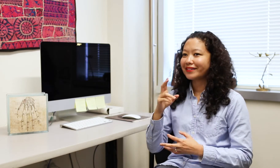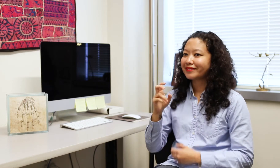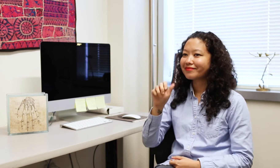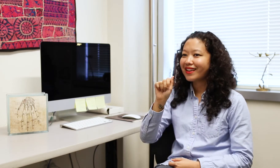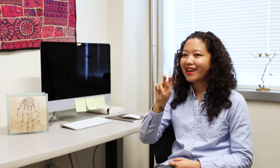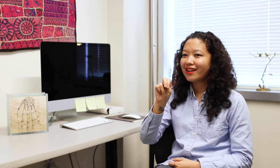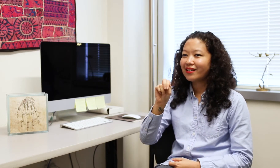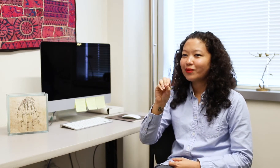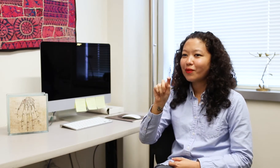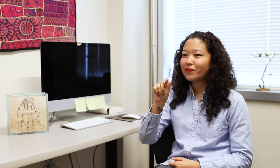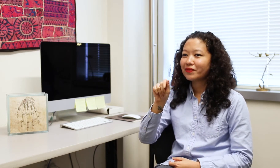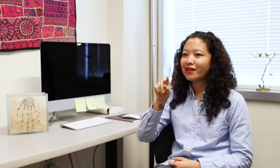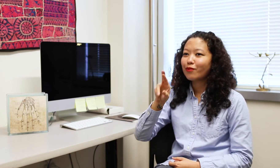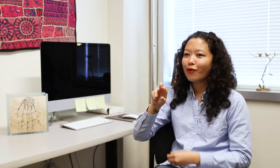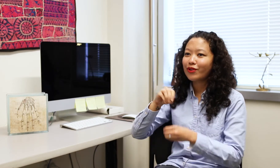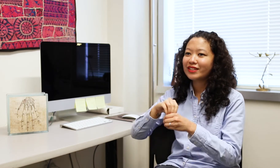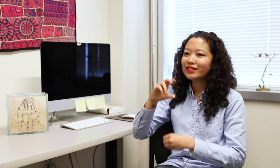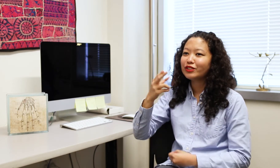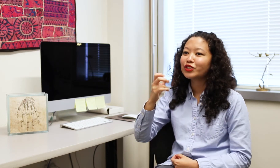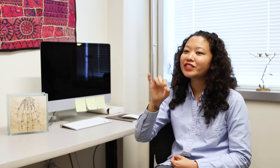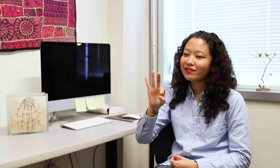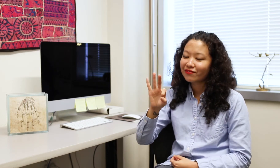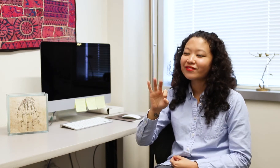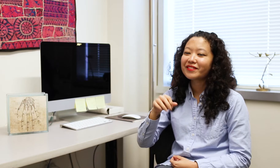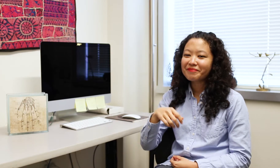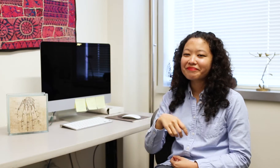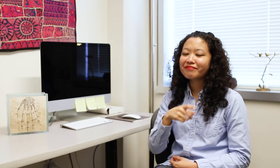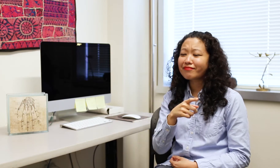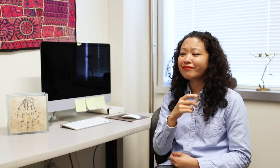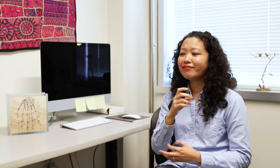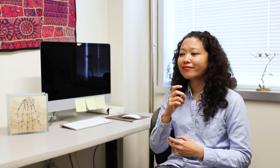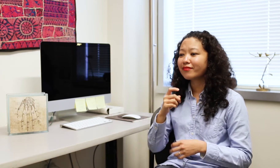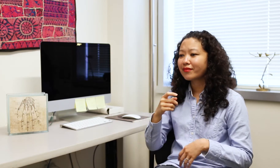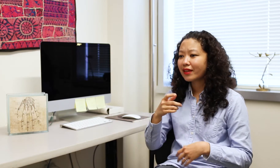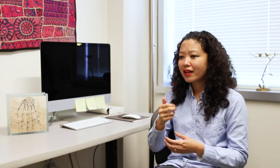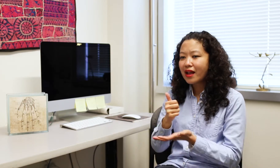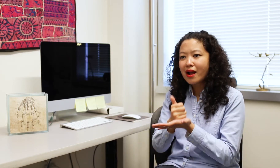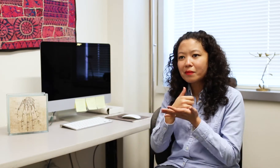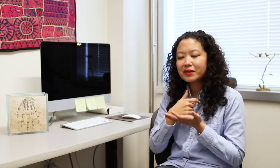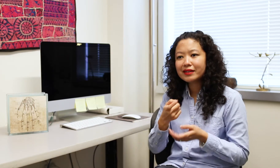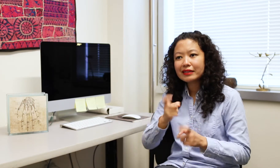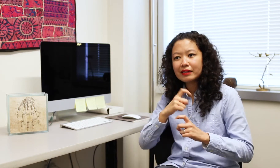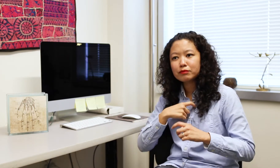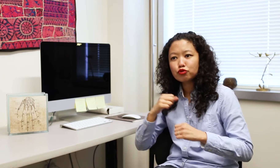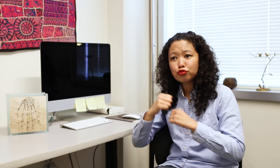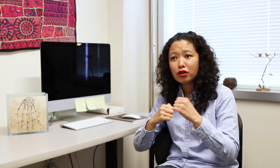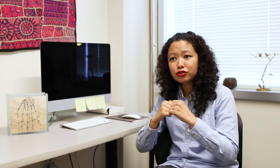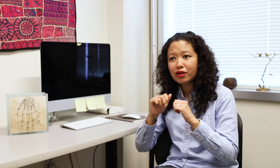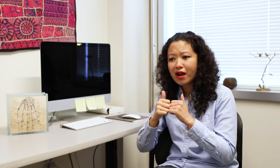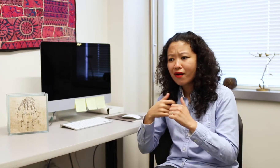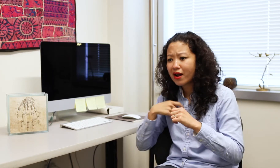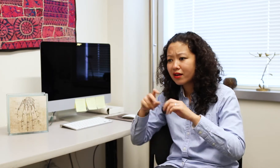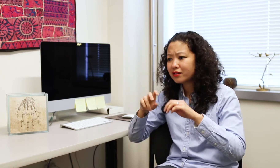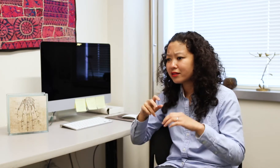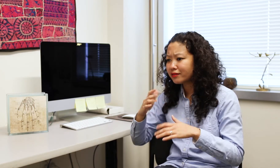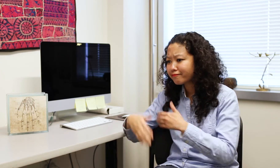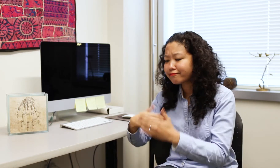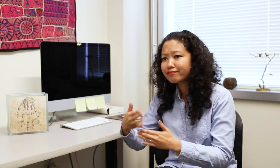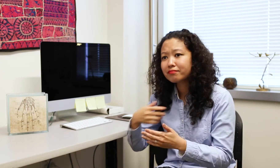rather my annotator in chief, was helpful in giving me the structure I needed to proceed